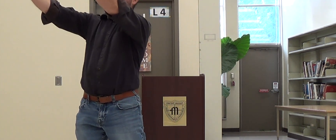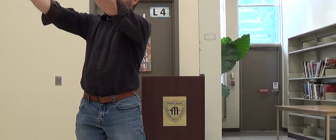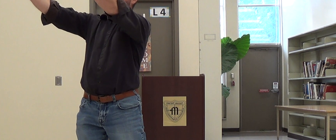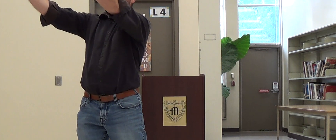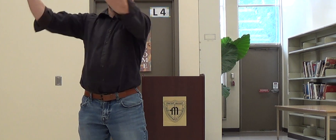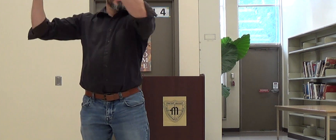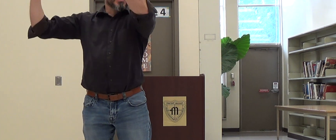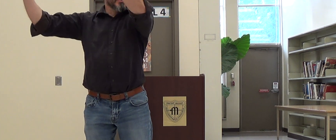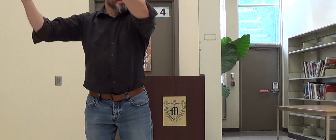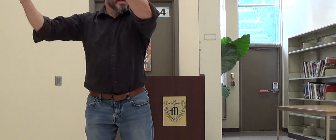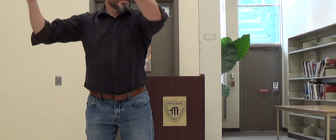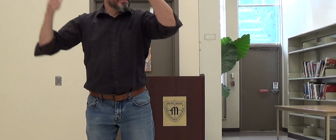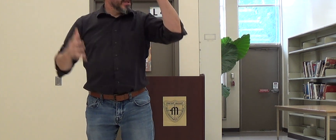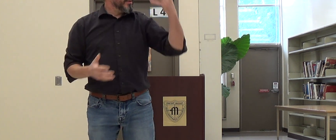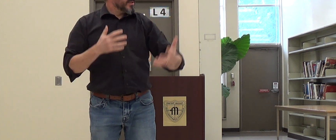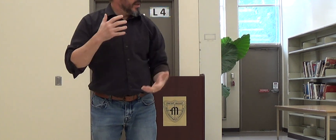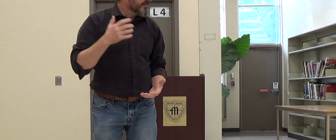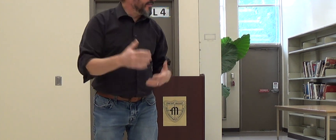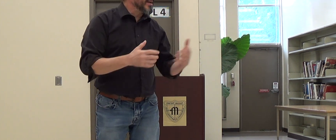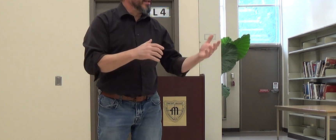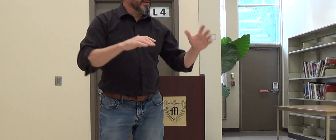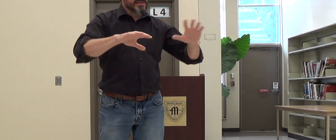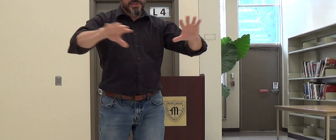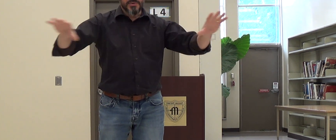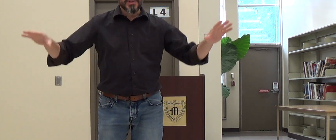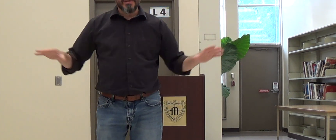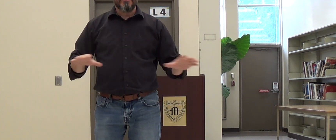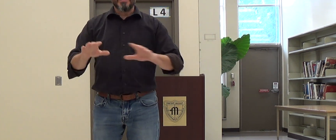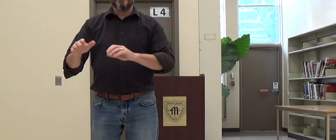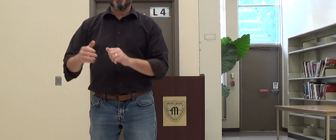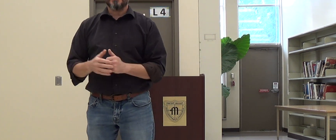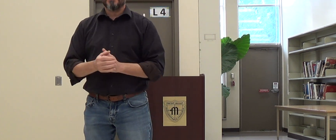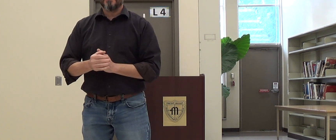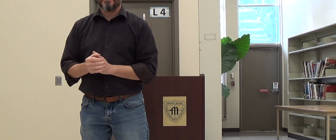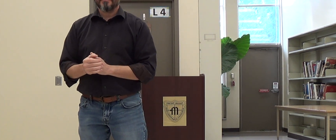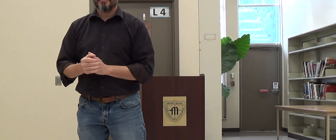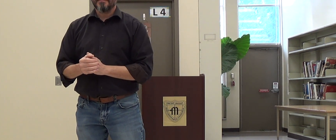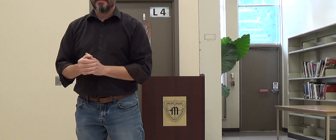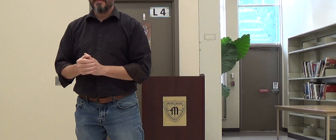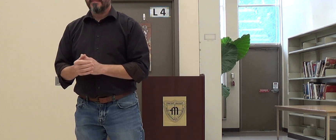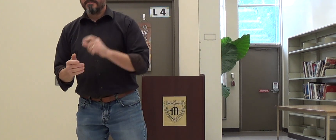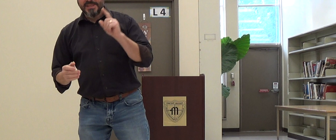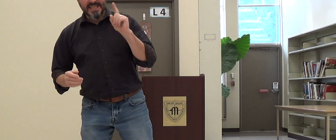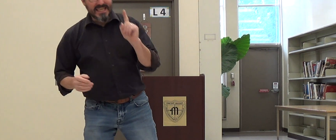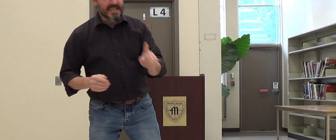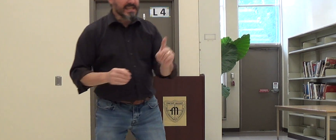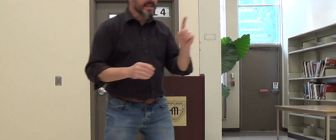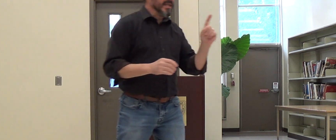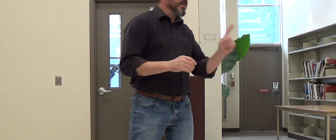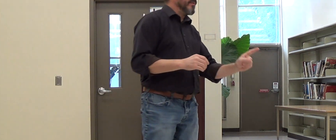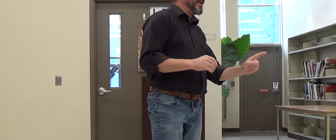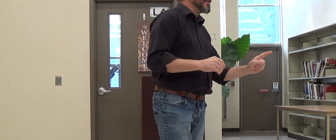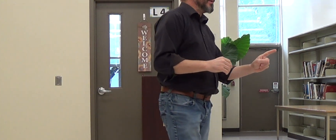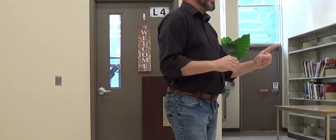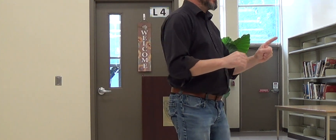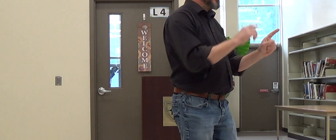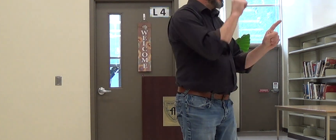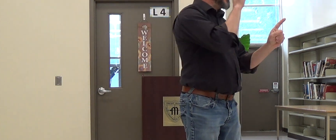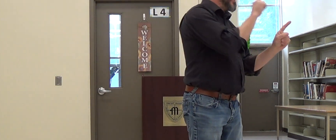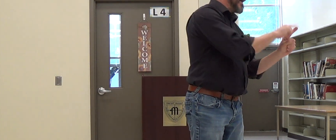student doing this. It was a fun, social environment. But the key to any motivation is you have